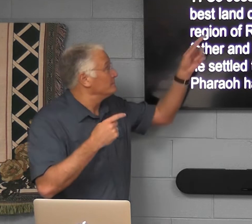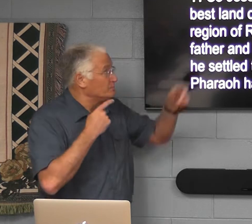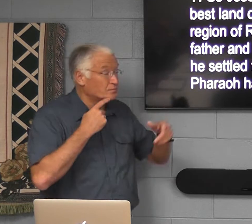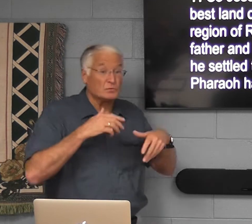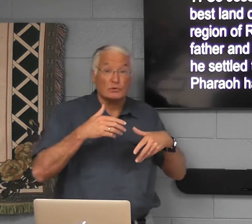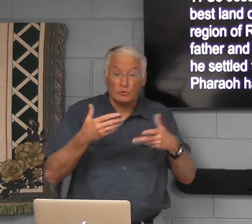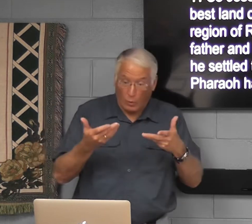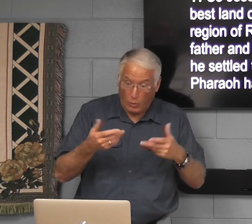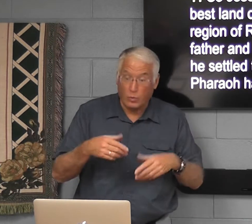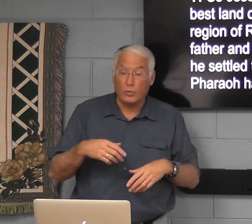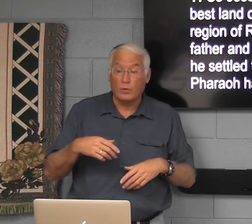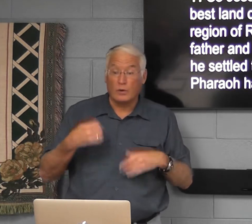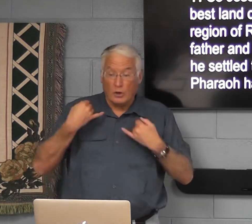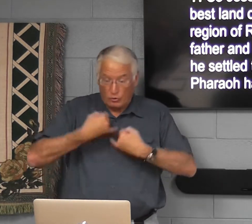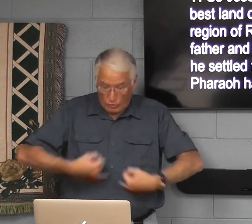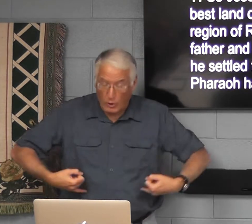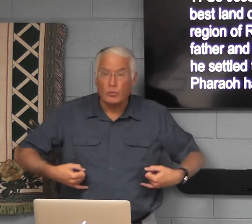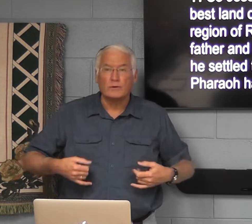And it says so, Joseph,